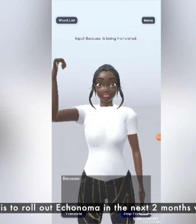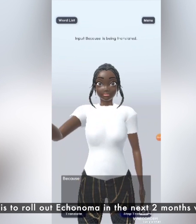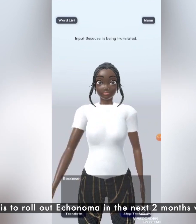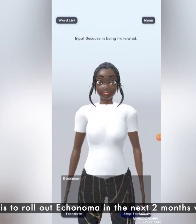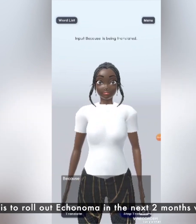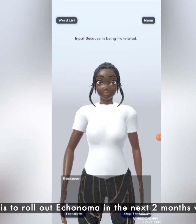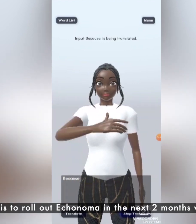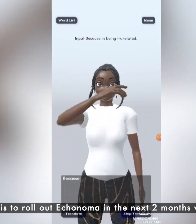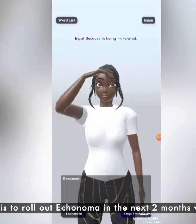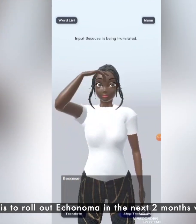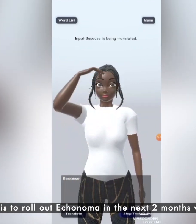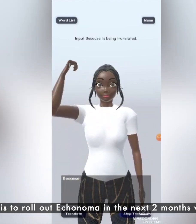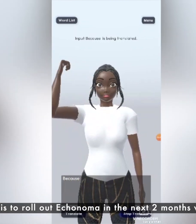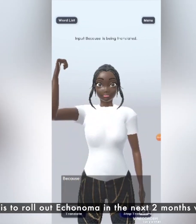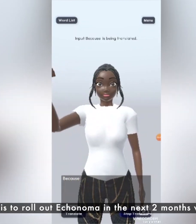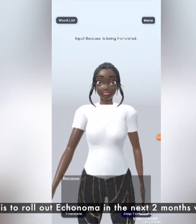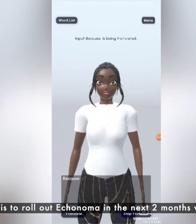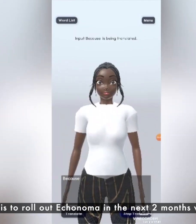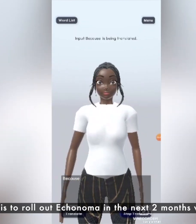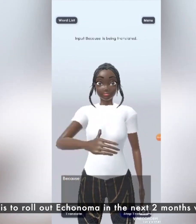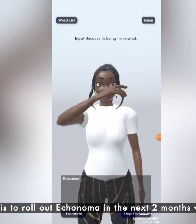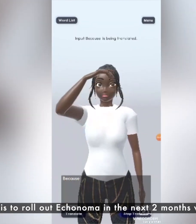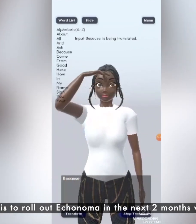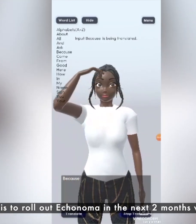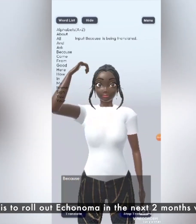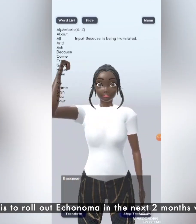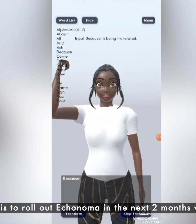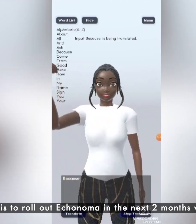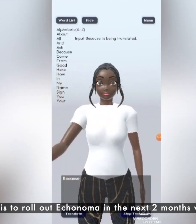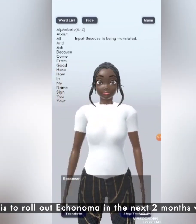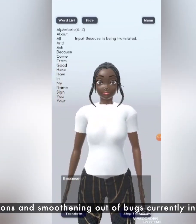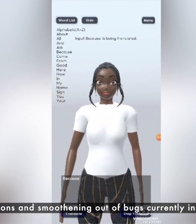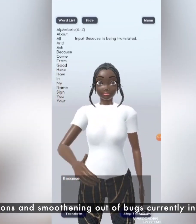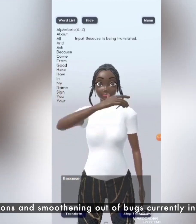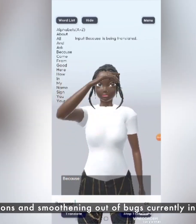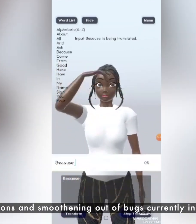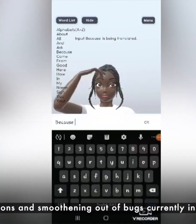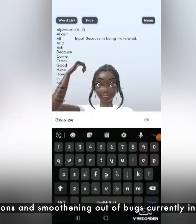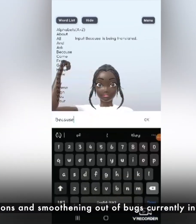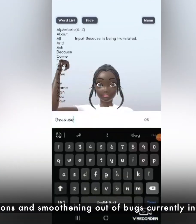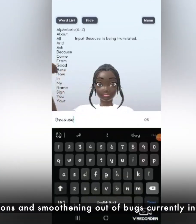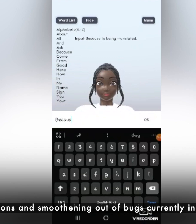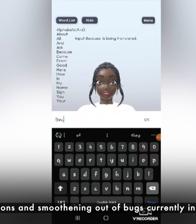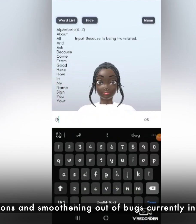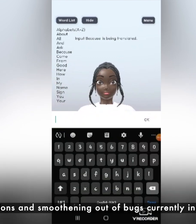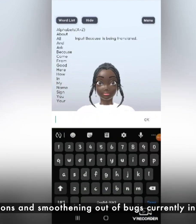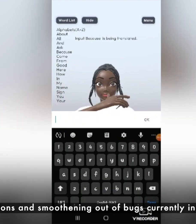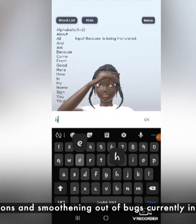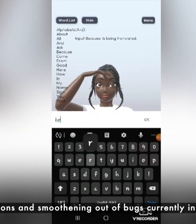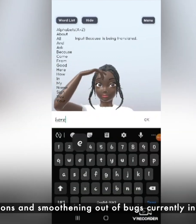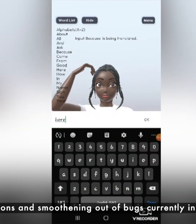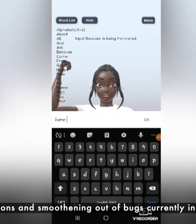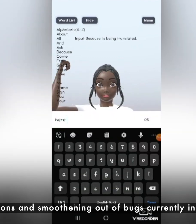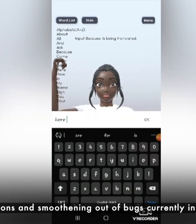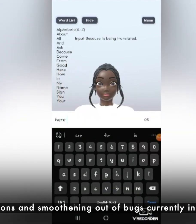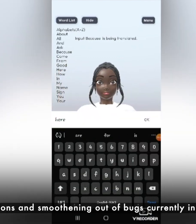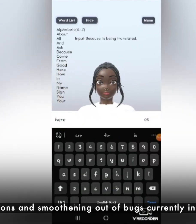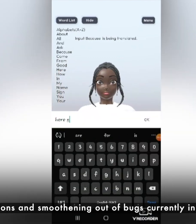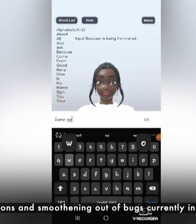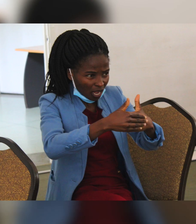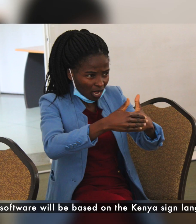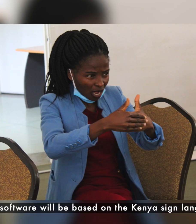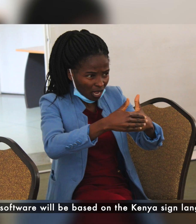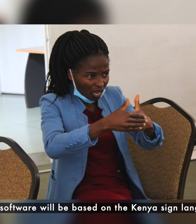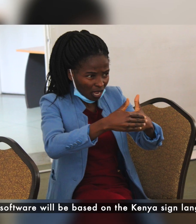the plan is to roll out economa in the next two months with testing corrections and smoothening out of bugs currently in